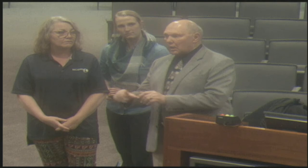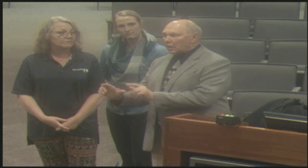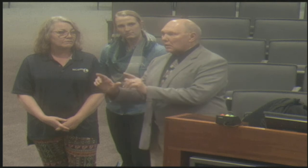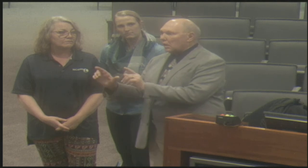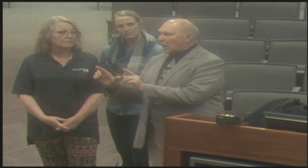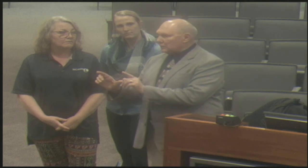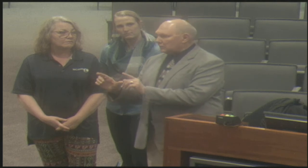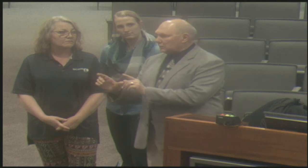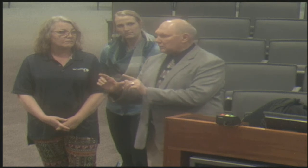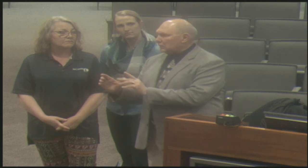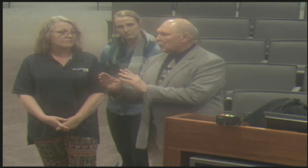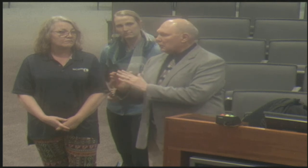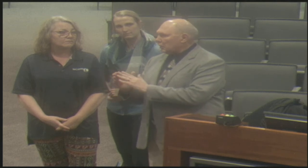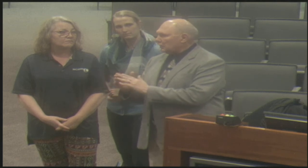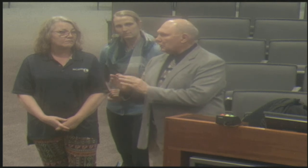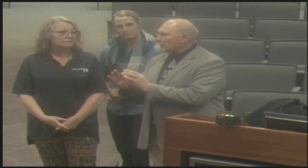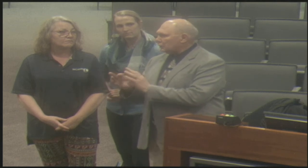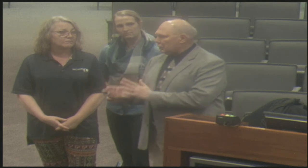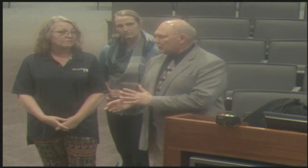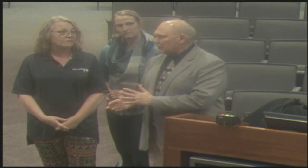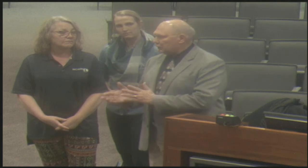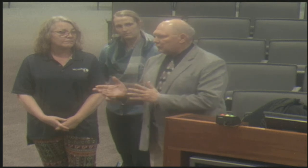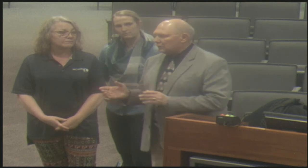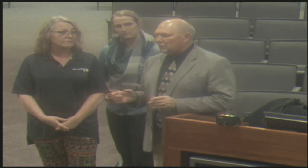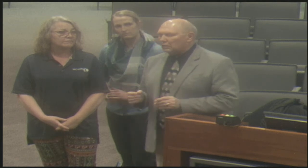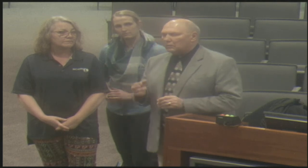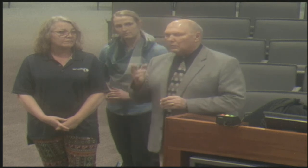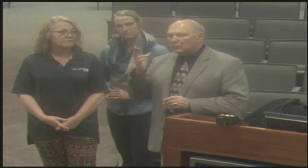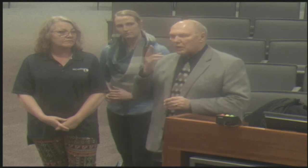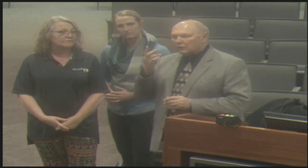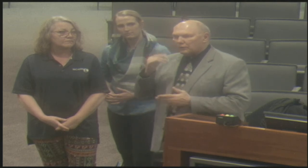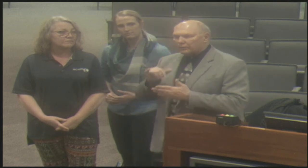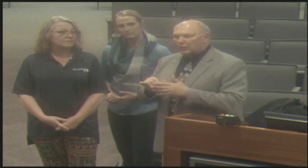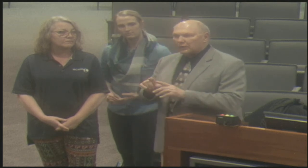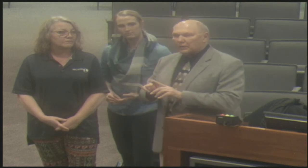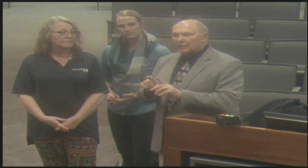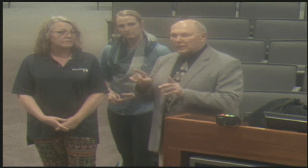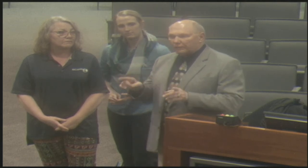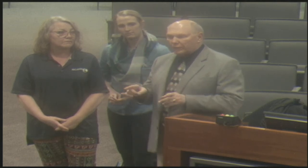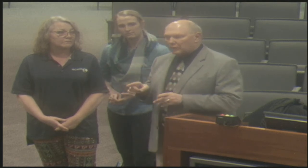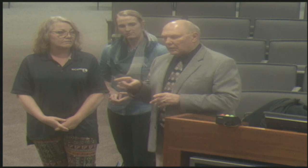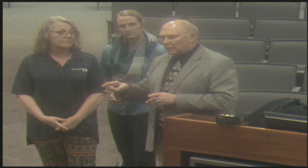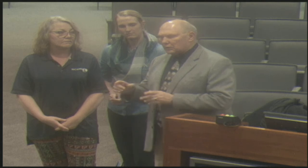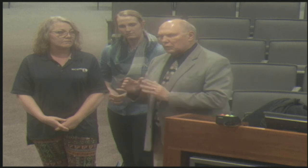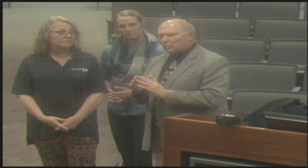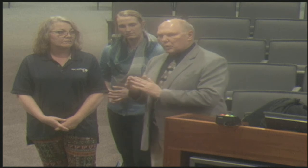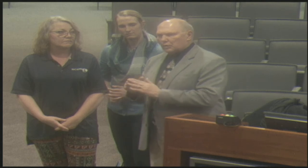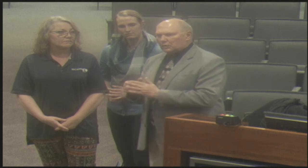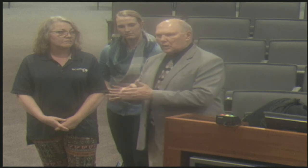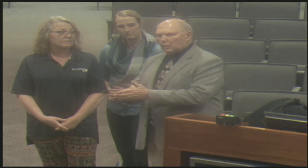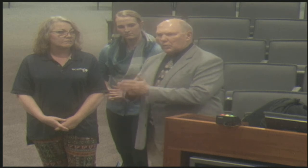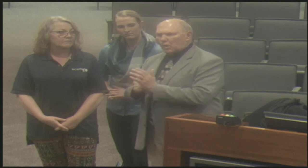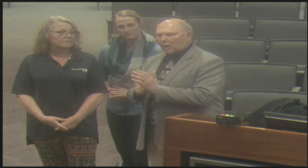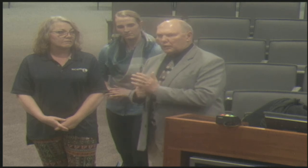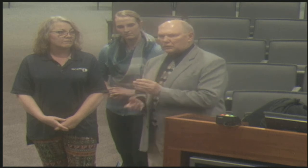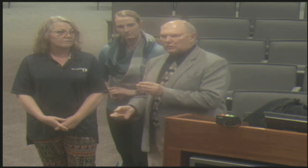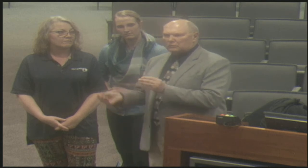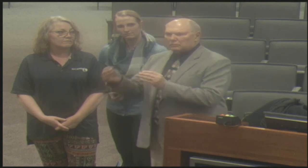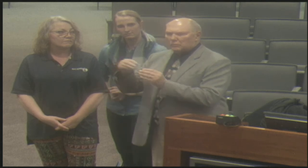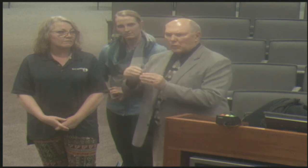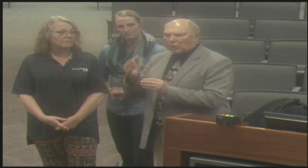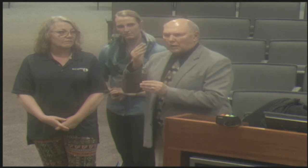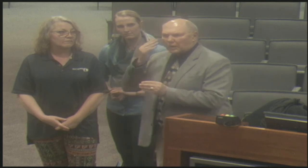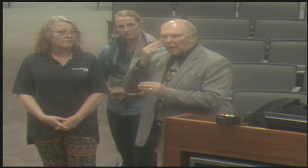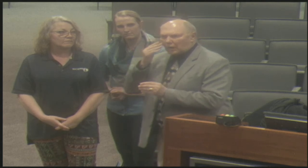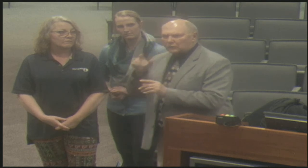And an interpreter could interpret in both settings if they were said licensed. But the reason why there is a difference is because